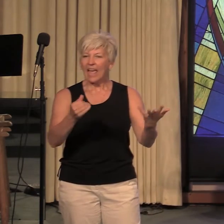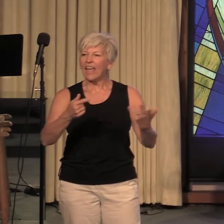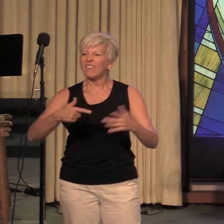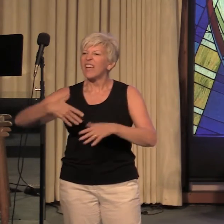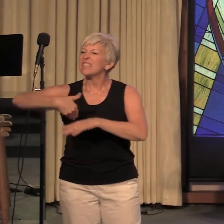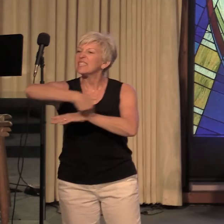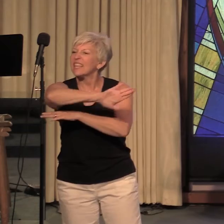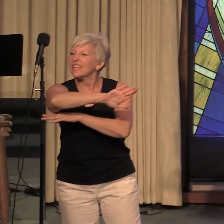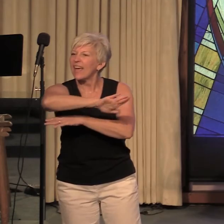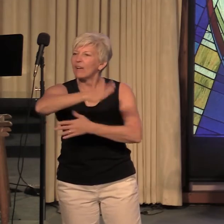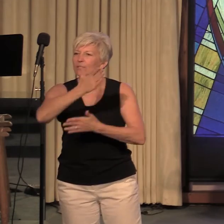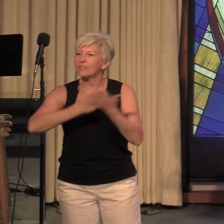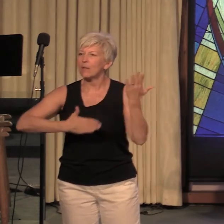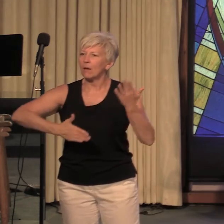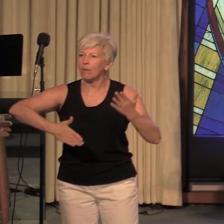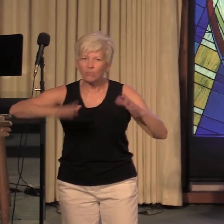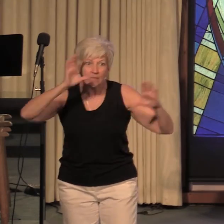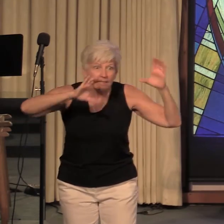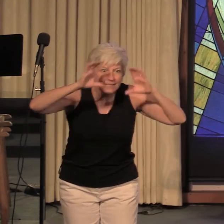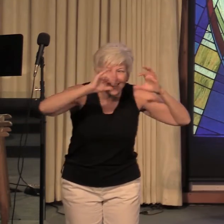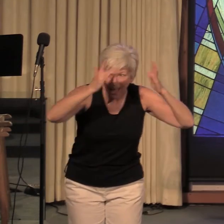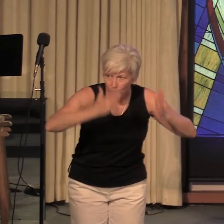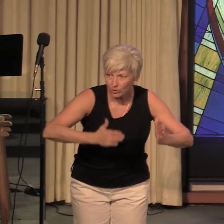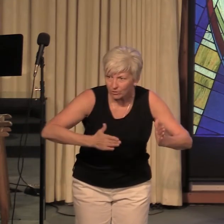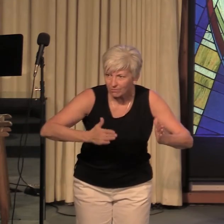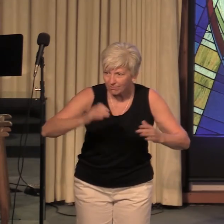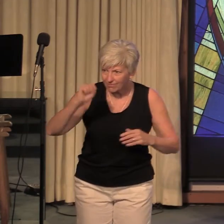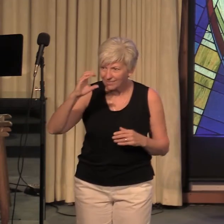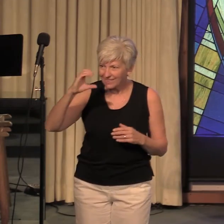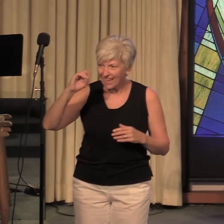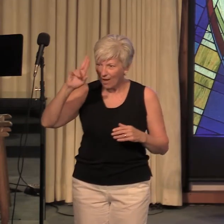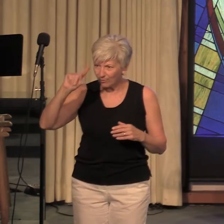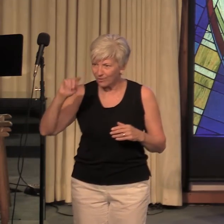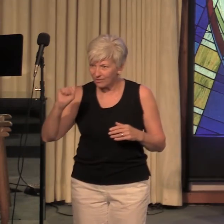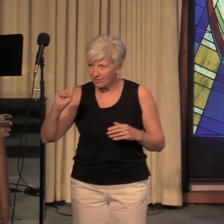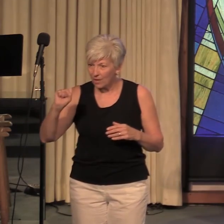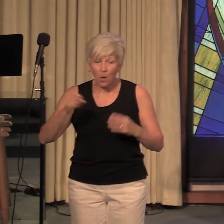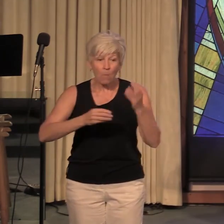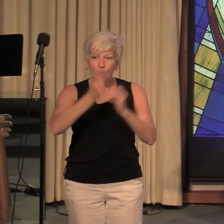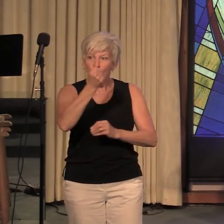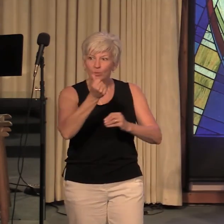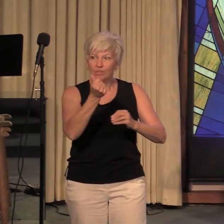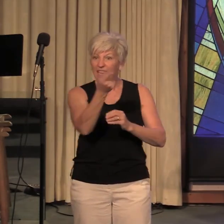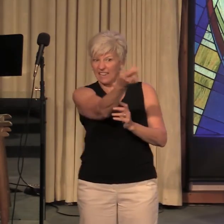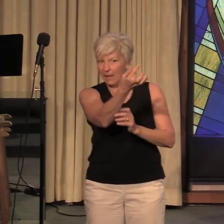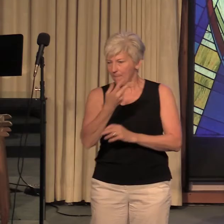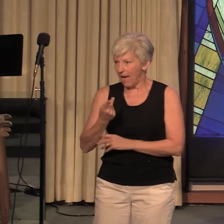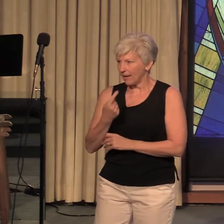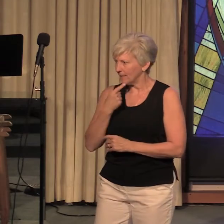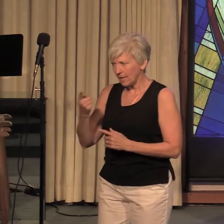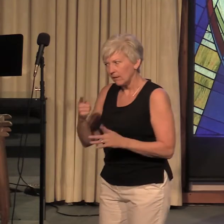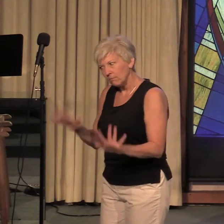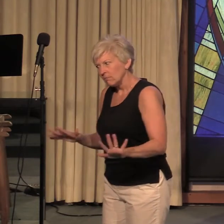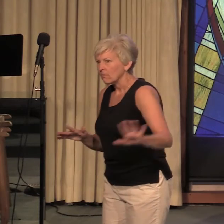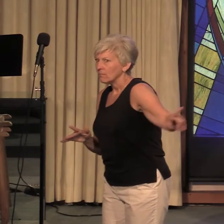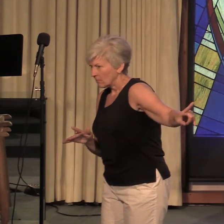scouts well most of those scouts came back and reported that it was a scary place